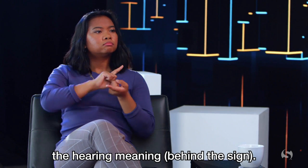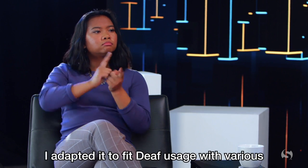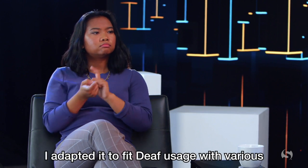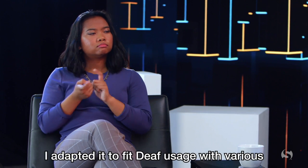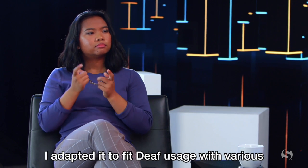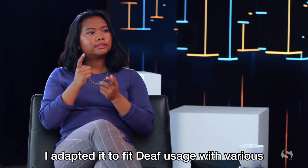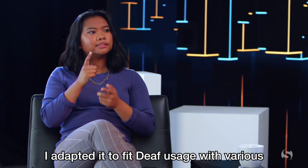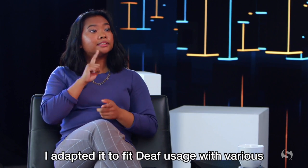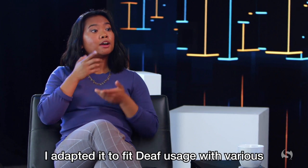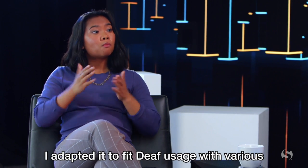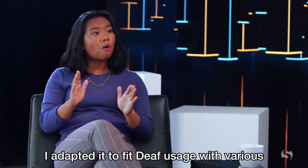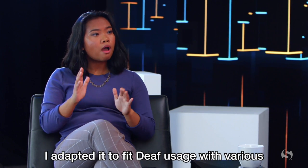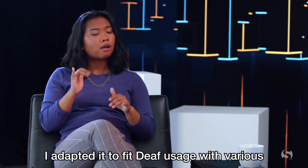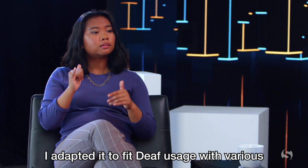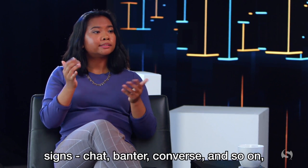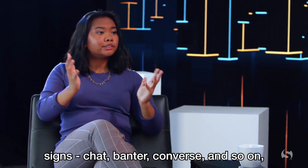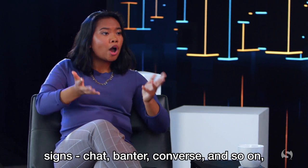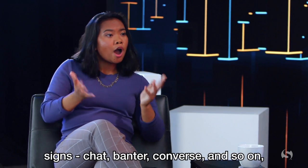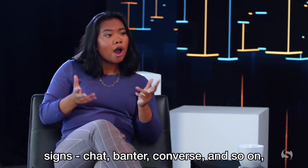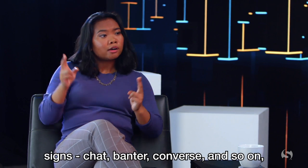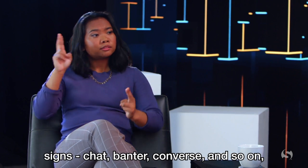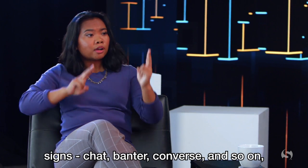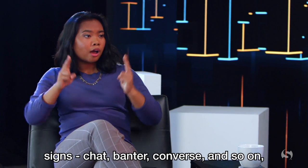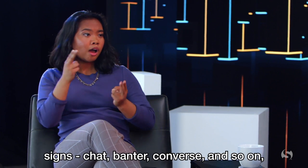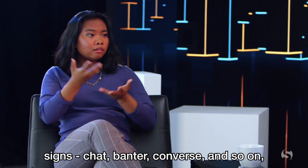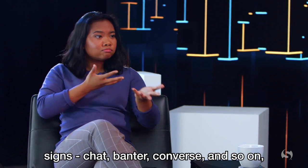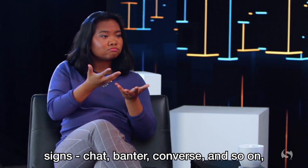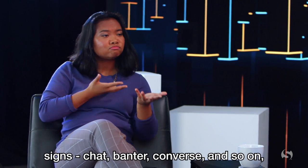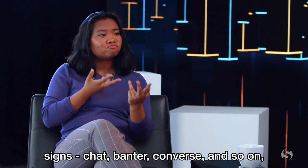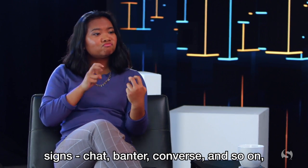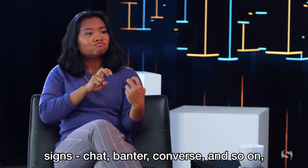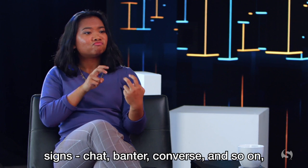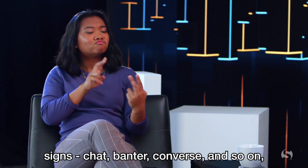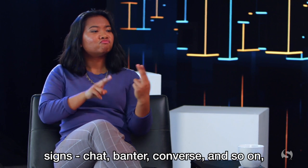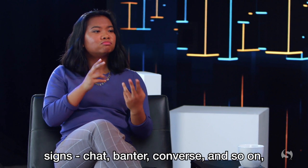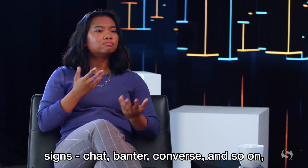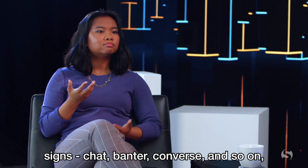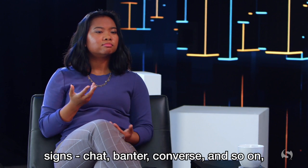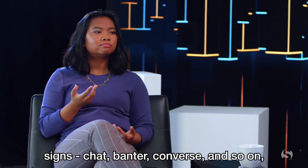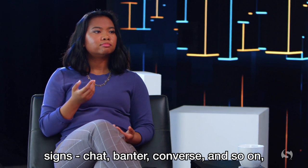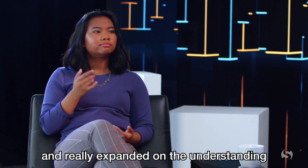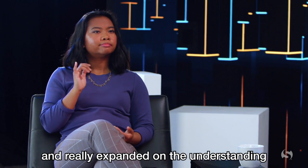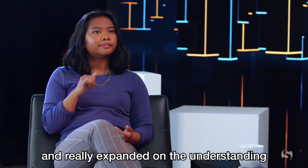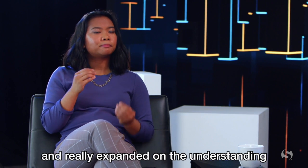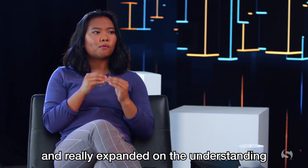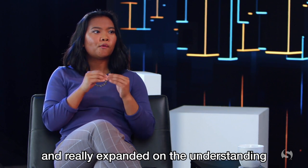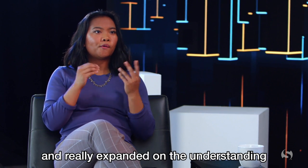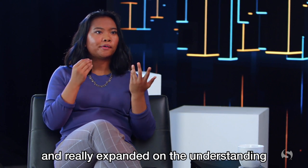meaning behind the sign. I adapted it to fit deaf usage with various signs, chat, banter, converse, and